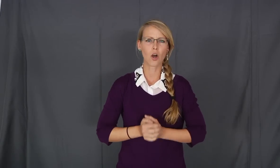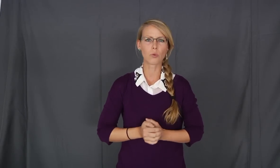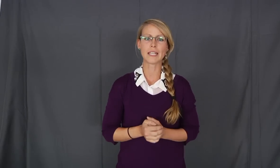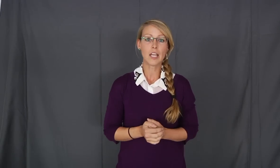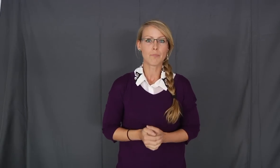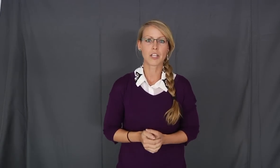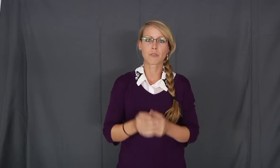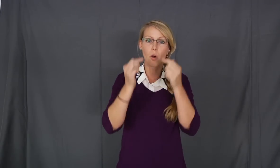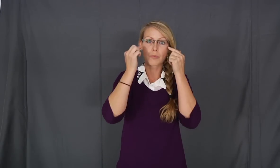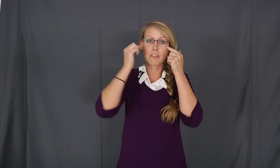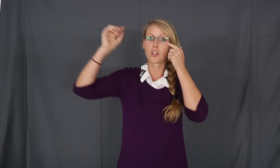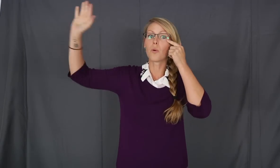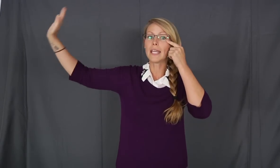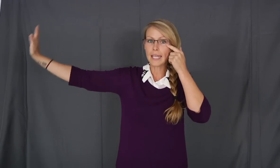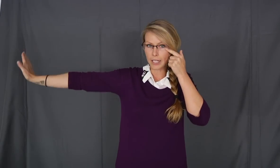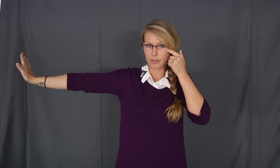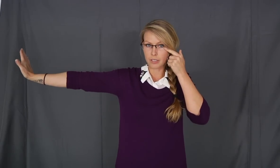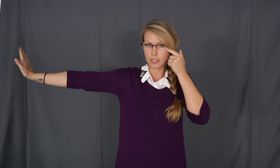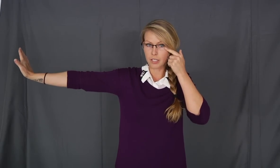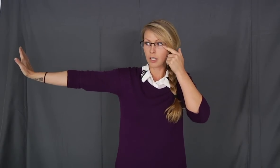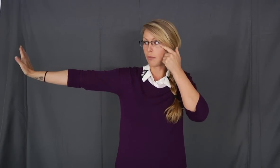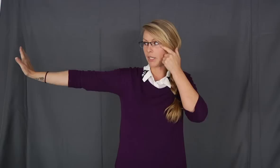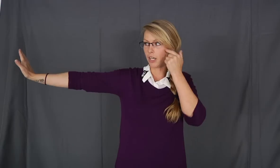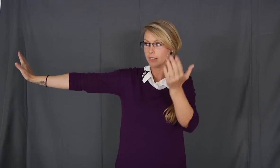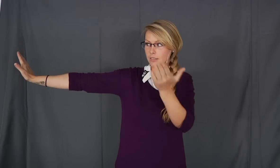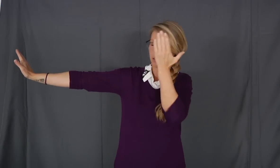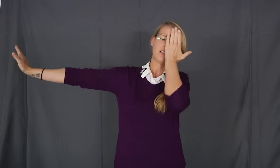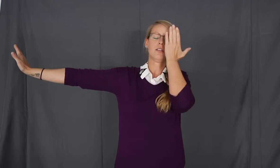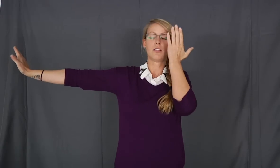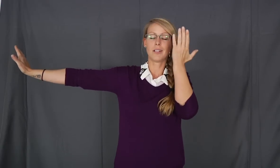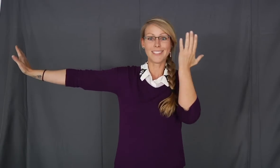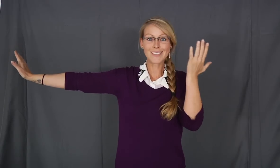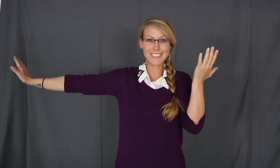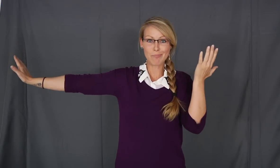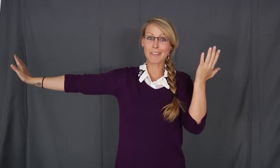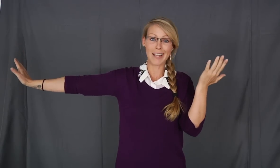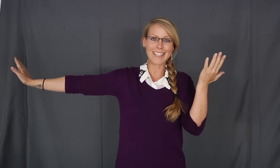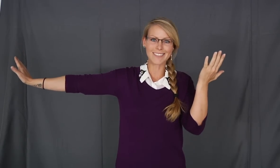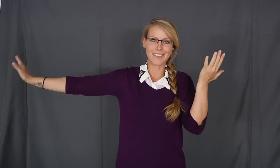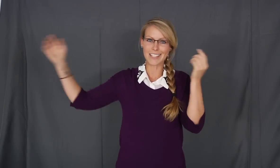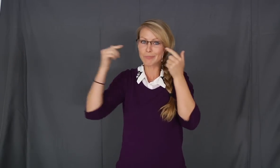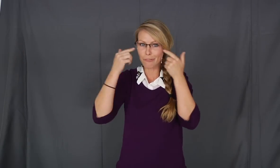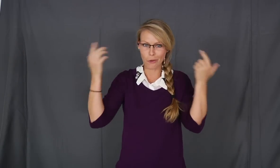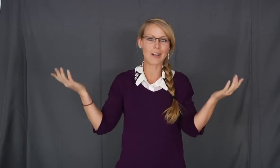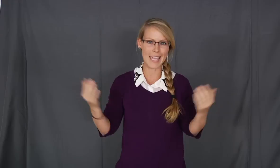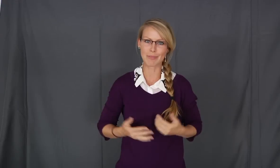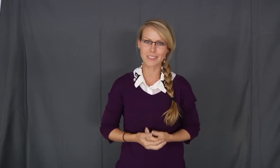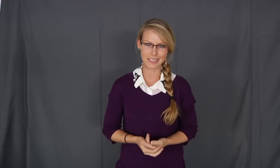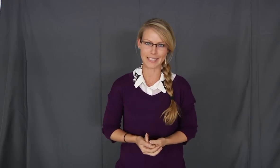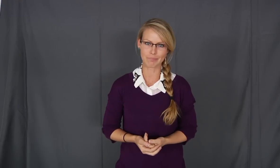only measure optic flow here. Because you will simply fly into things before you are able to see them.